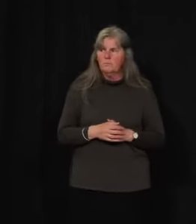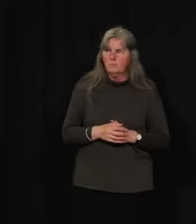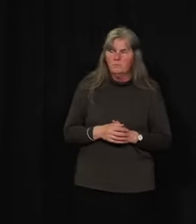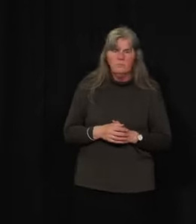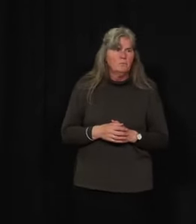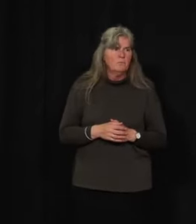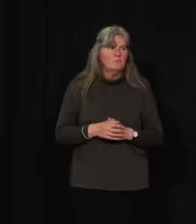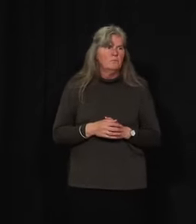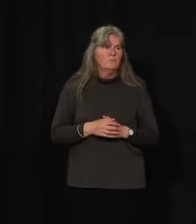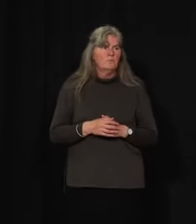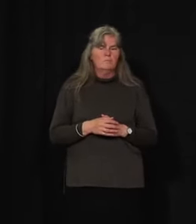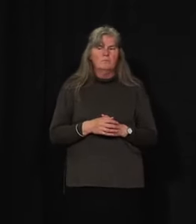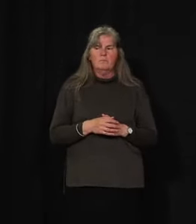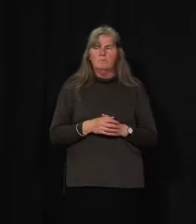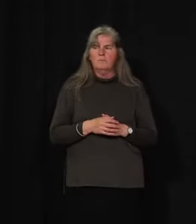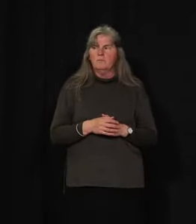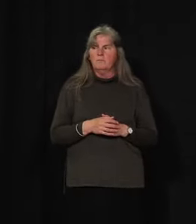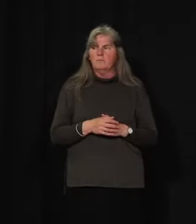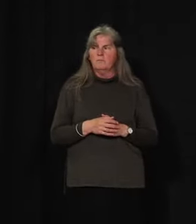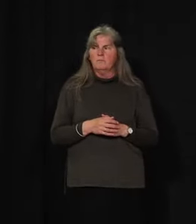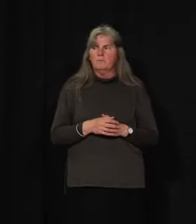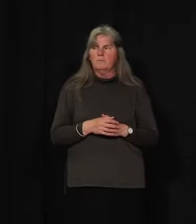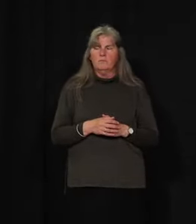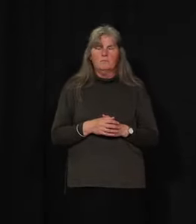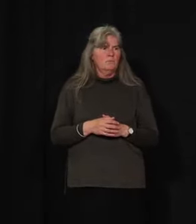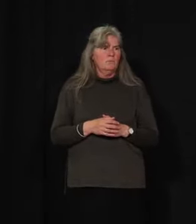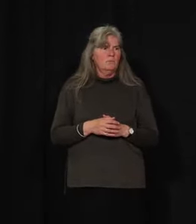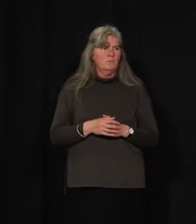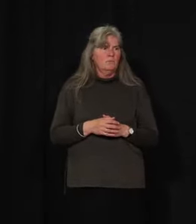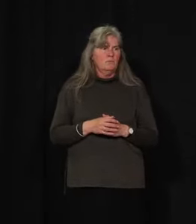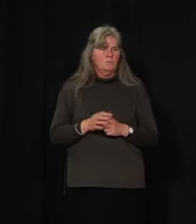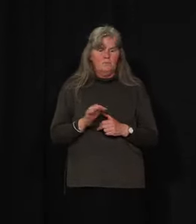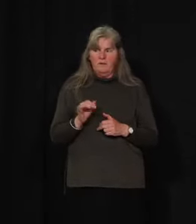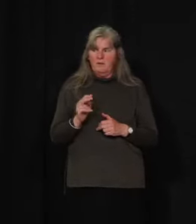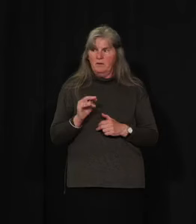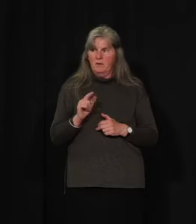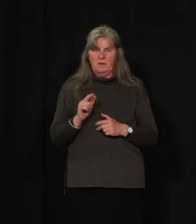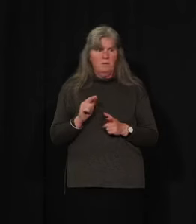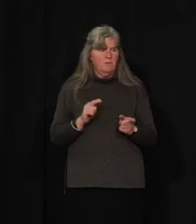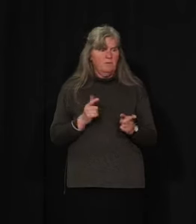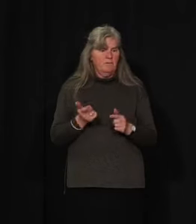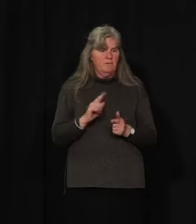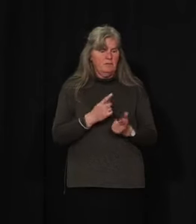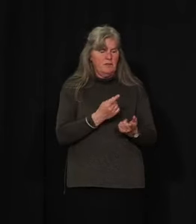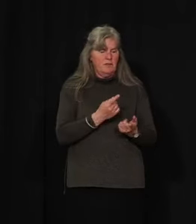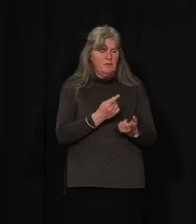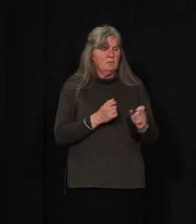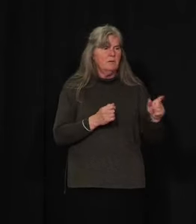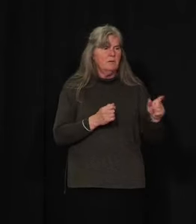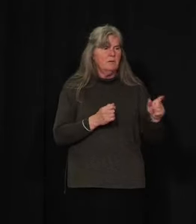Oh. About the service? fentanyl or whatever. you want me to take that first? yeah.